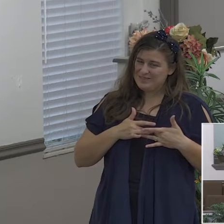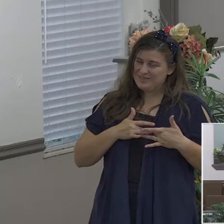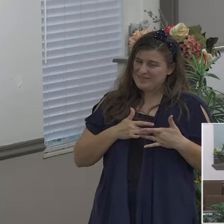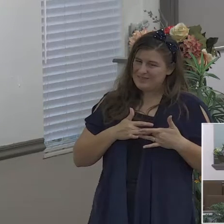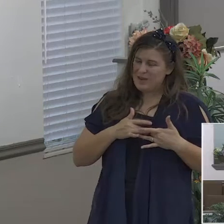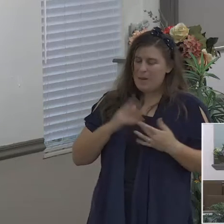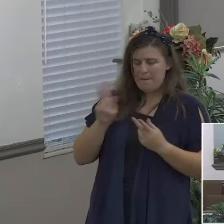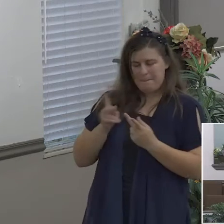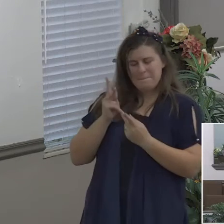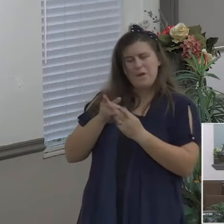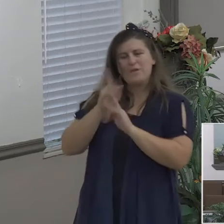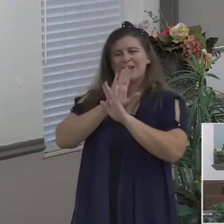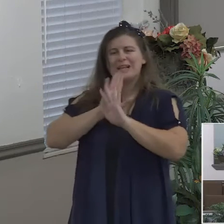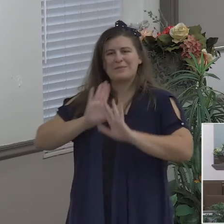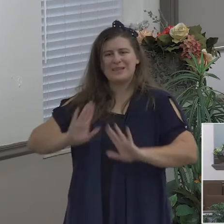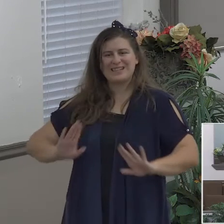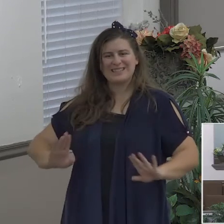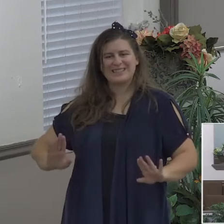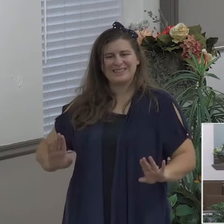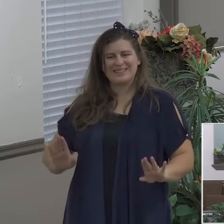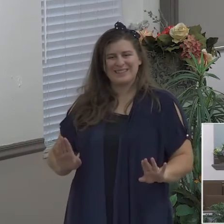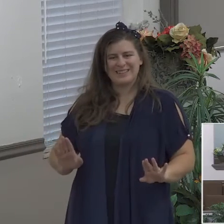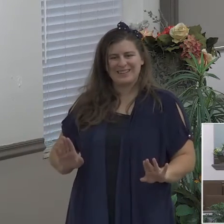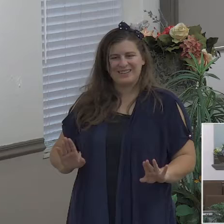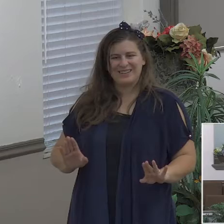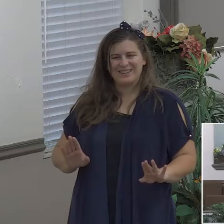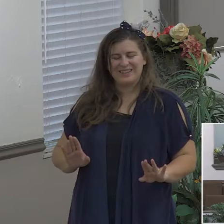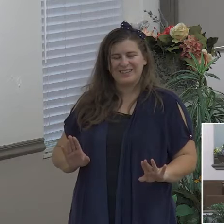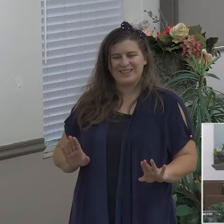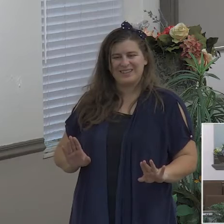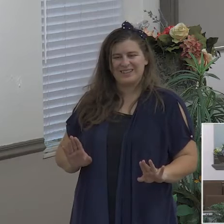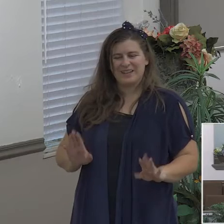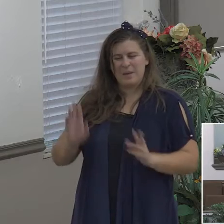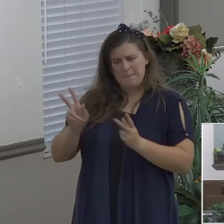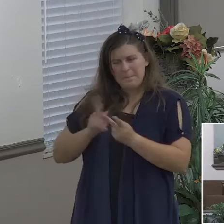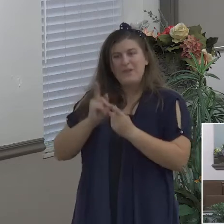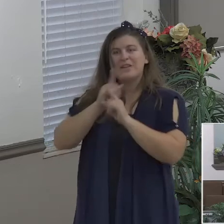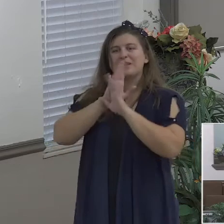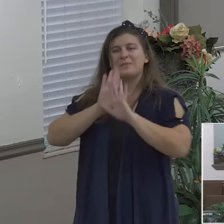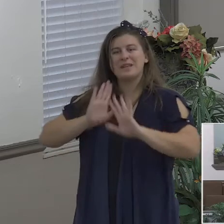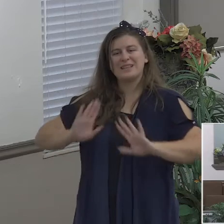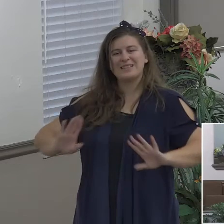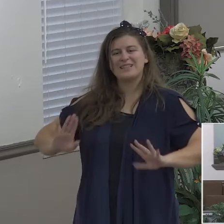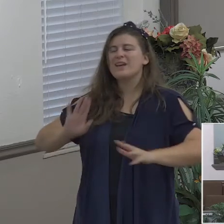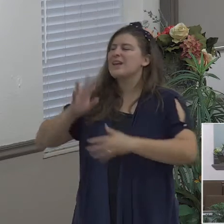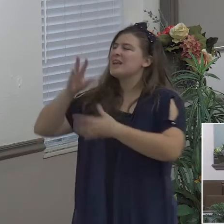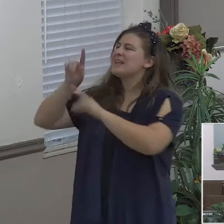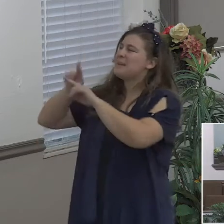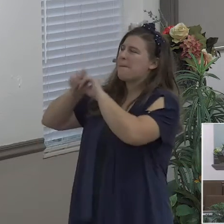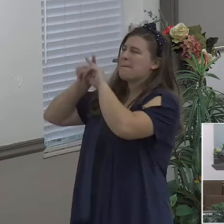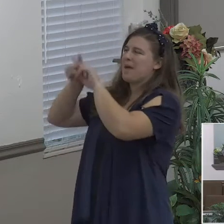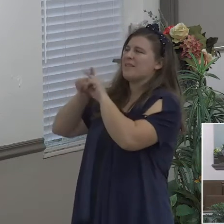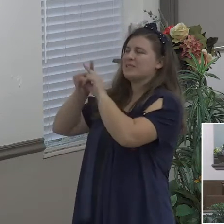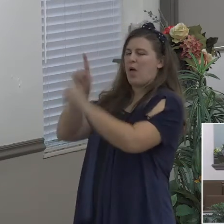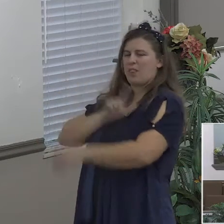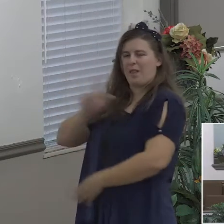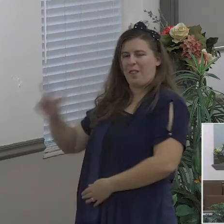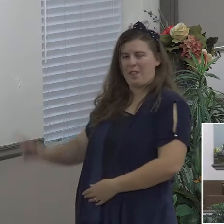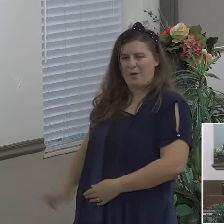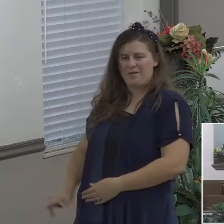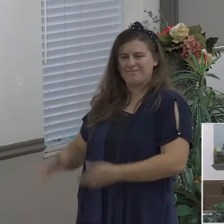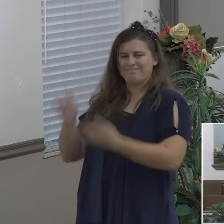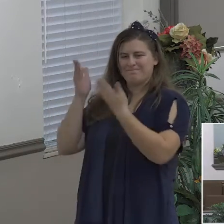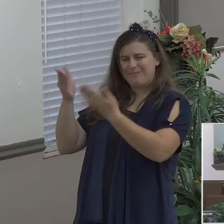perfect peace is in the Lord and we trust him and we thank him